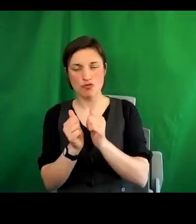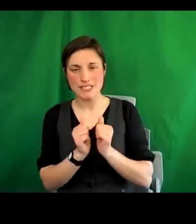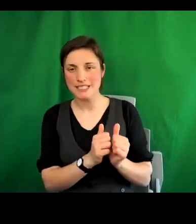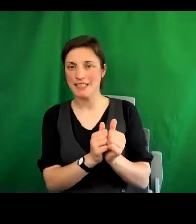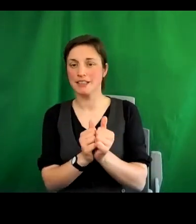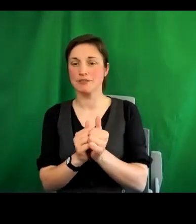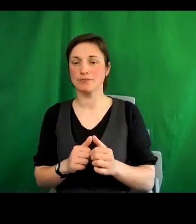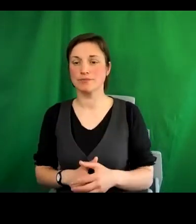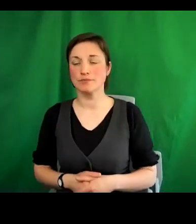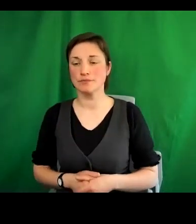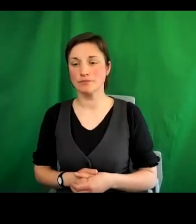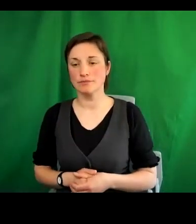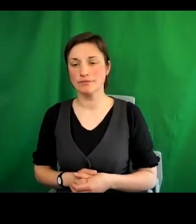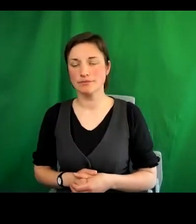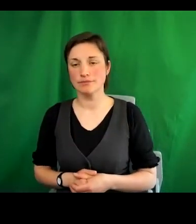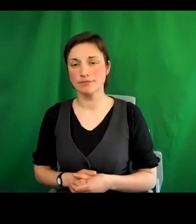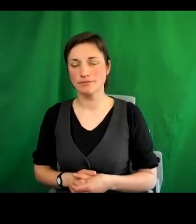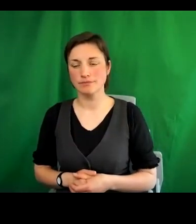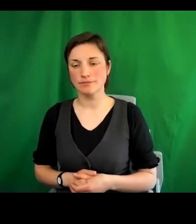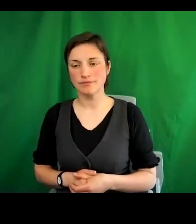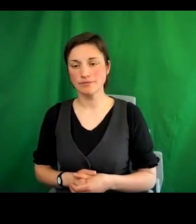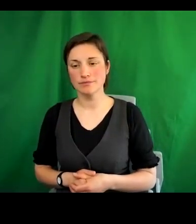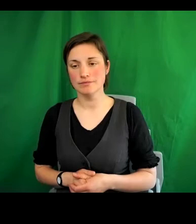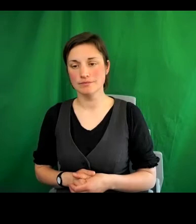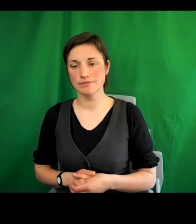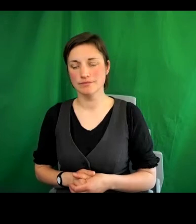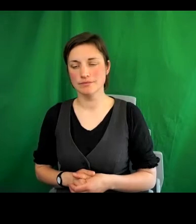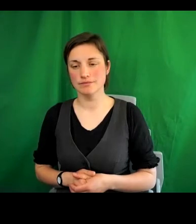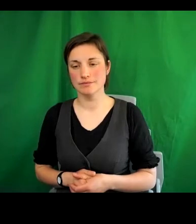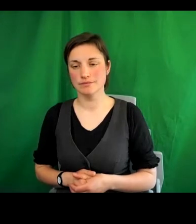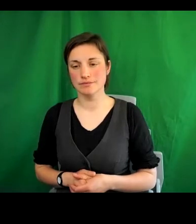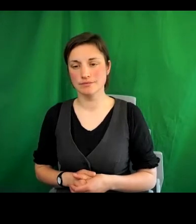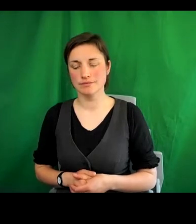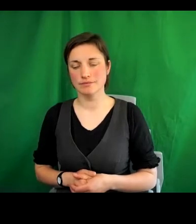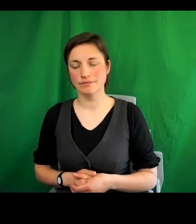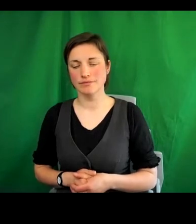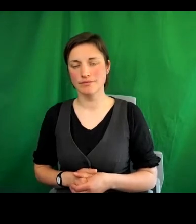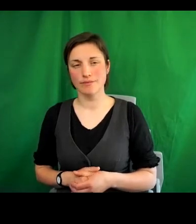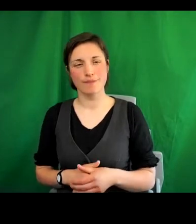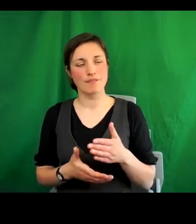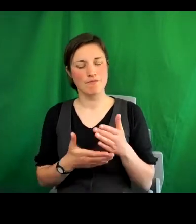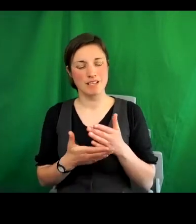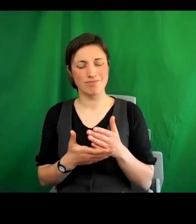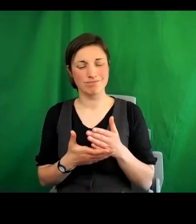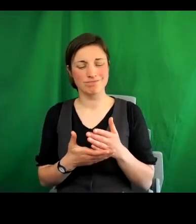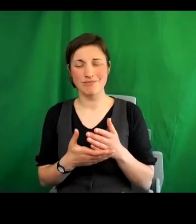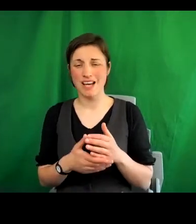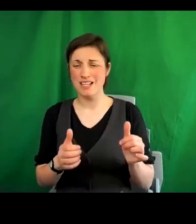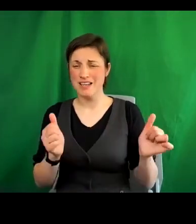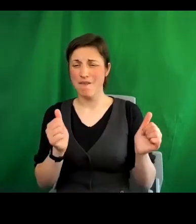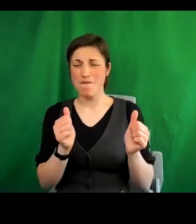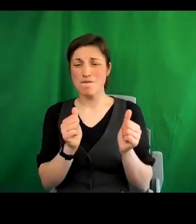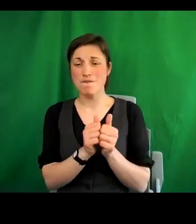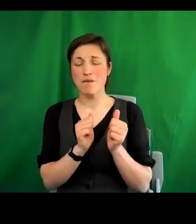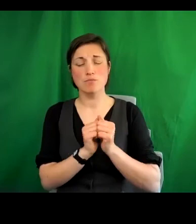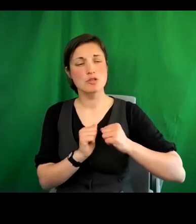And moreover, it sort of reaffirms Scotland's commitment to the international rules based order